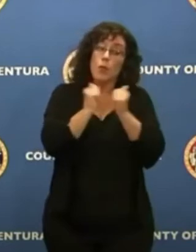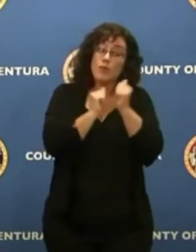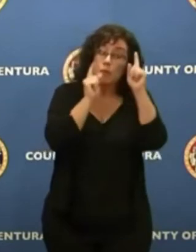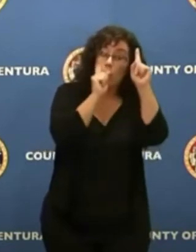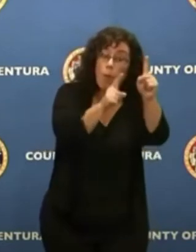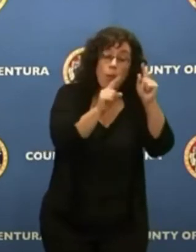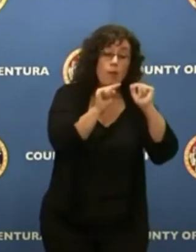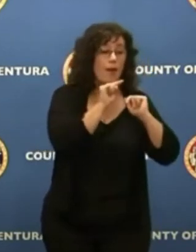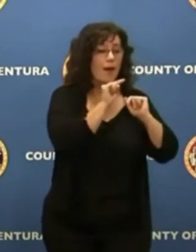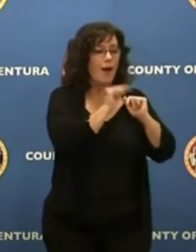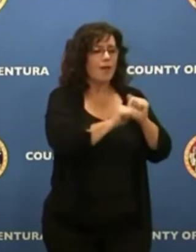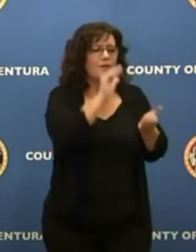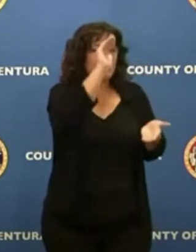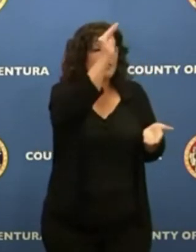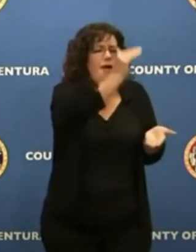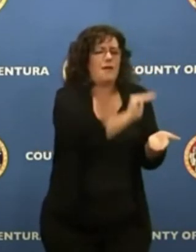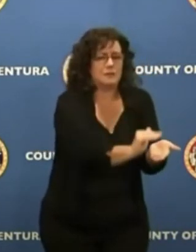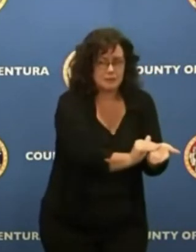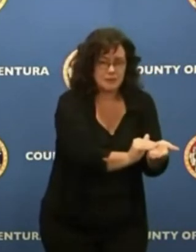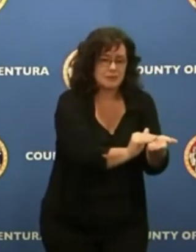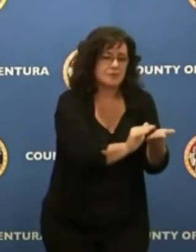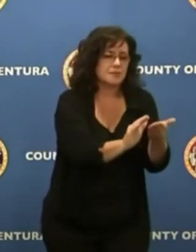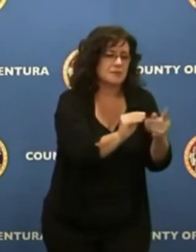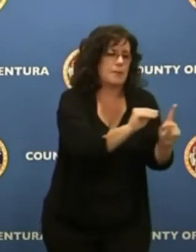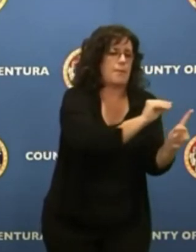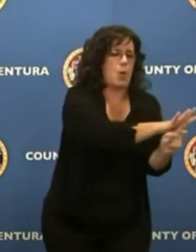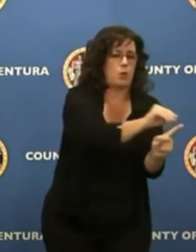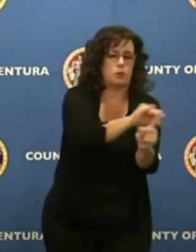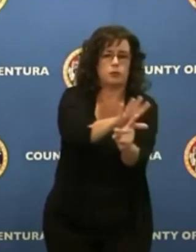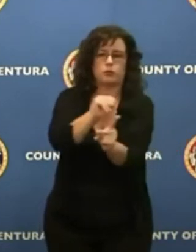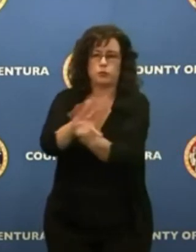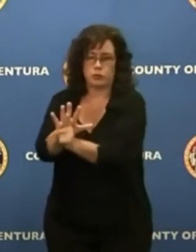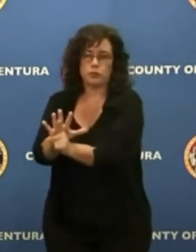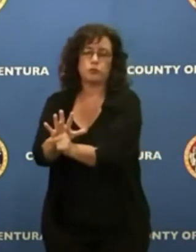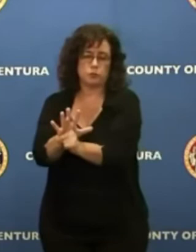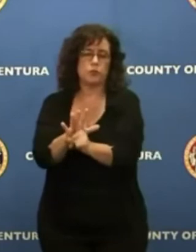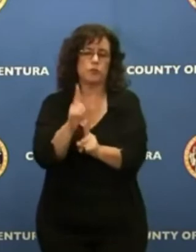others in the county to run into someone with COVID-19 infection.